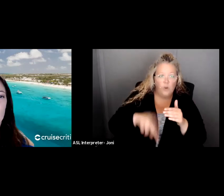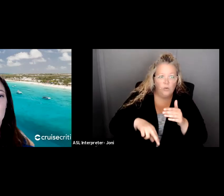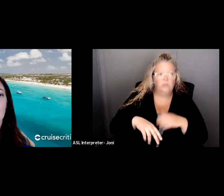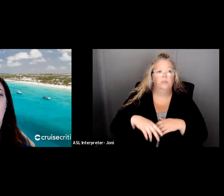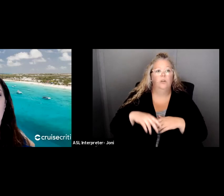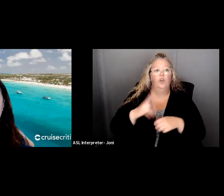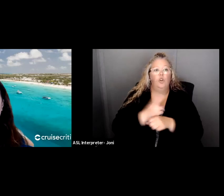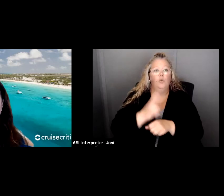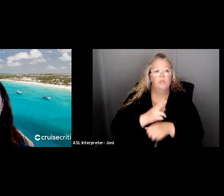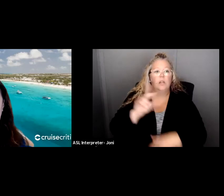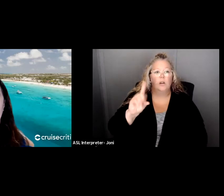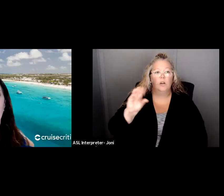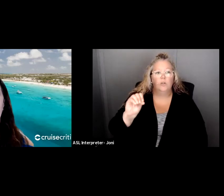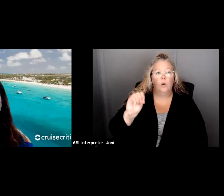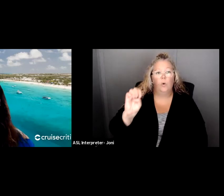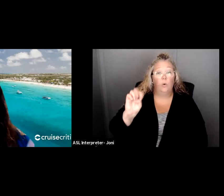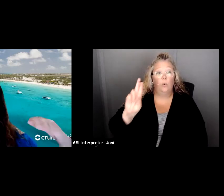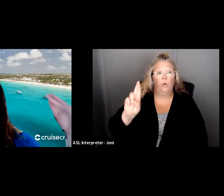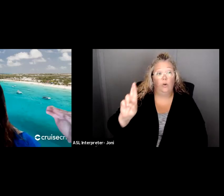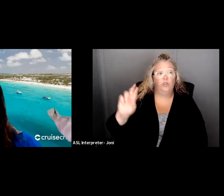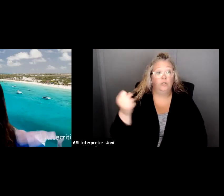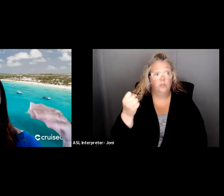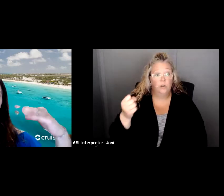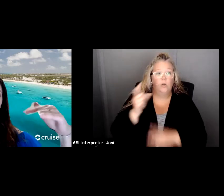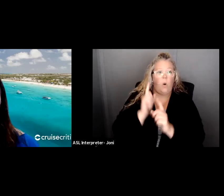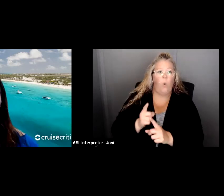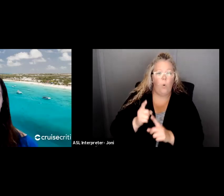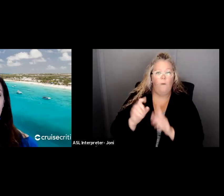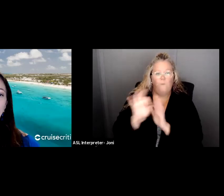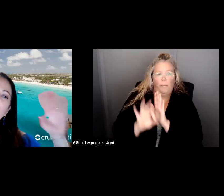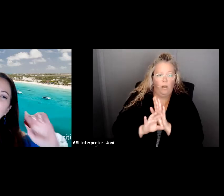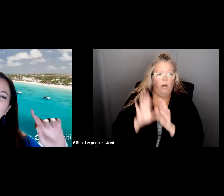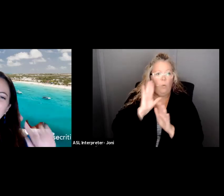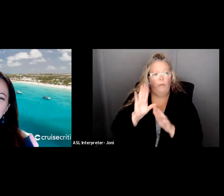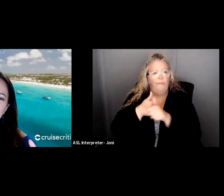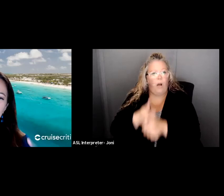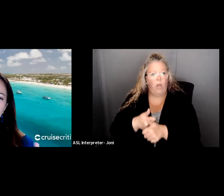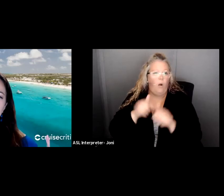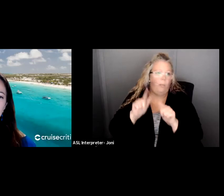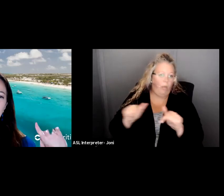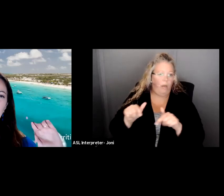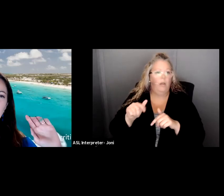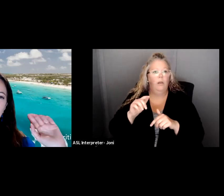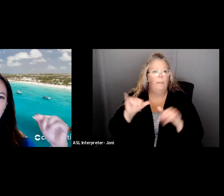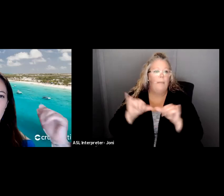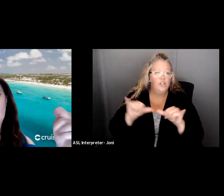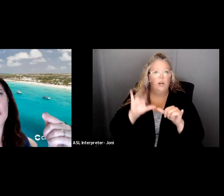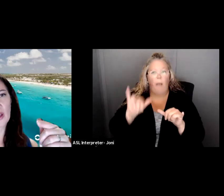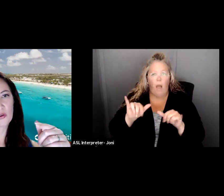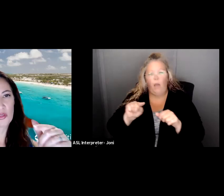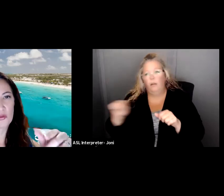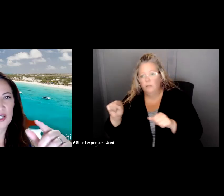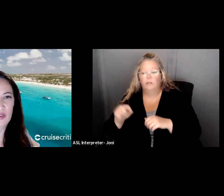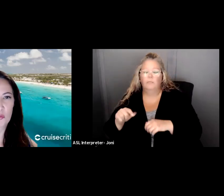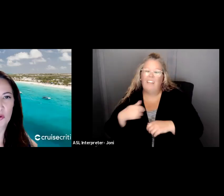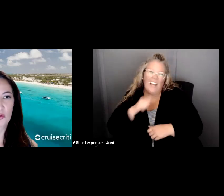as measured by blank. I will, this is the objective as measured by key results. I don't like that one as much because like we saw in